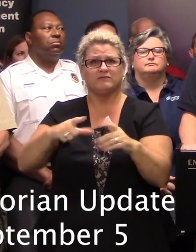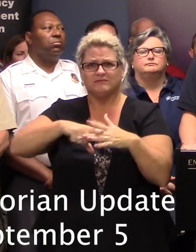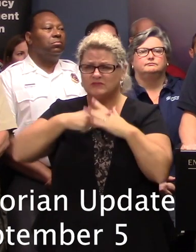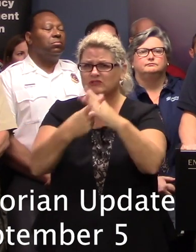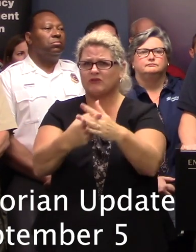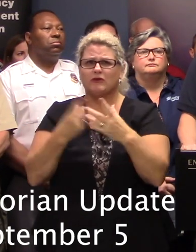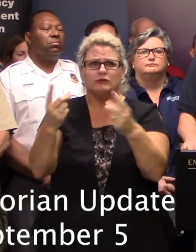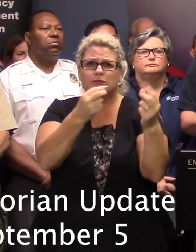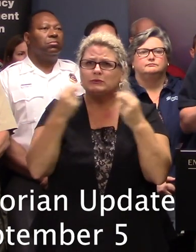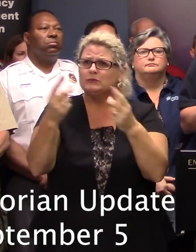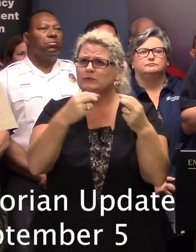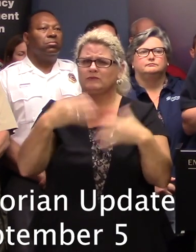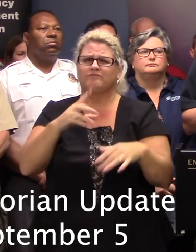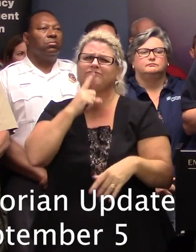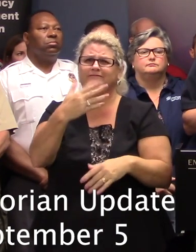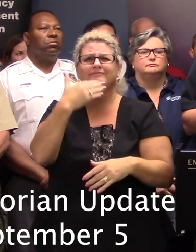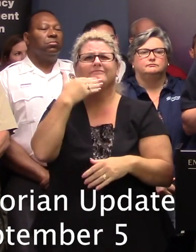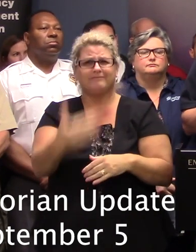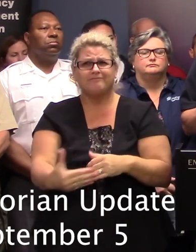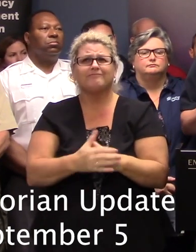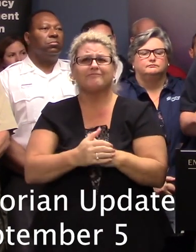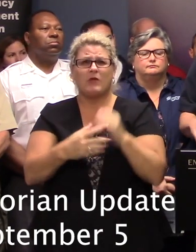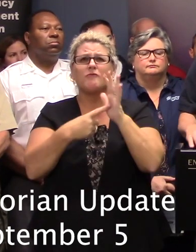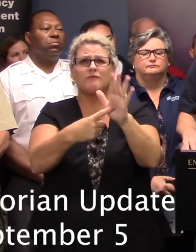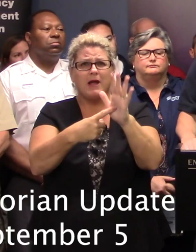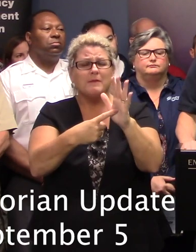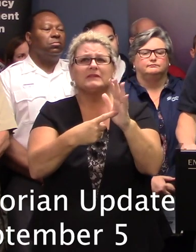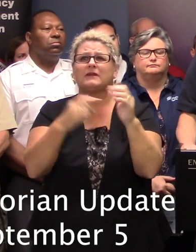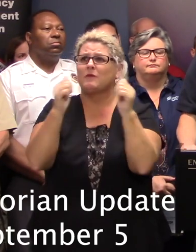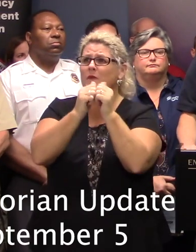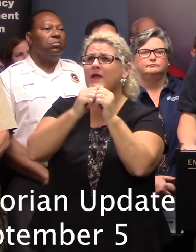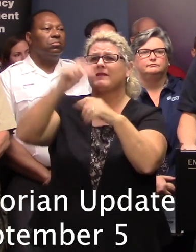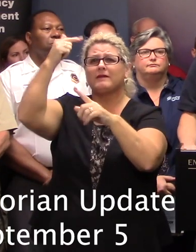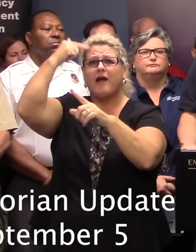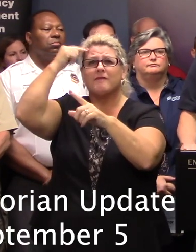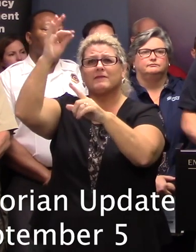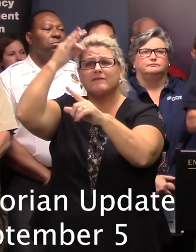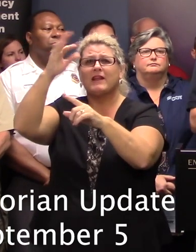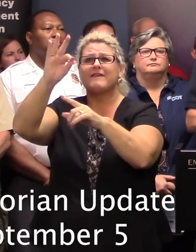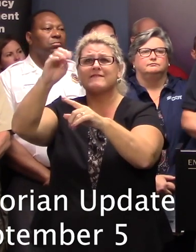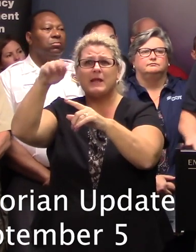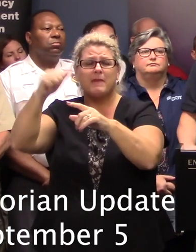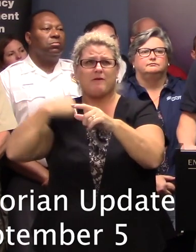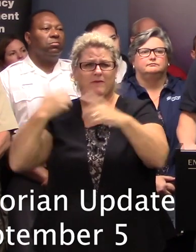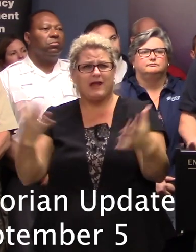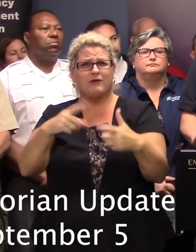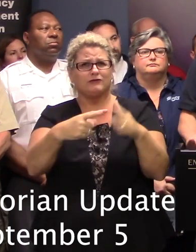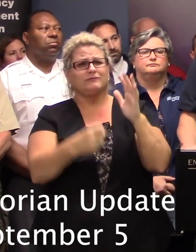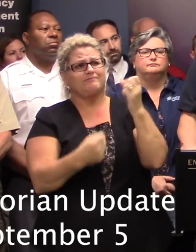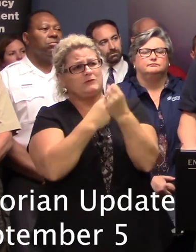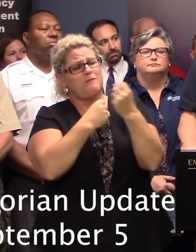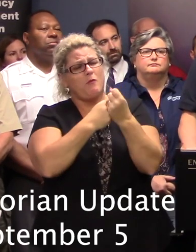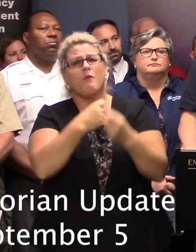state-managed, and federally supported, representing the federal government through FEMA. We are ready to support the governor and his team in anything